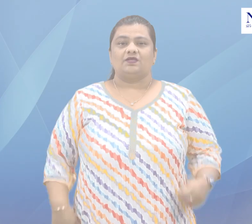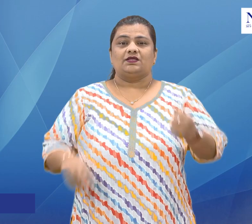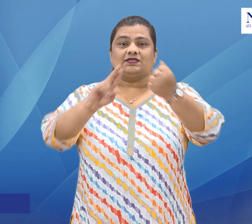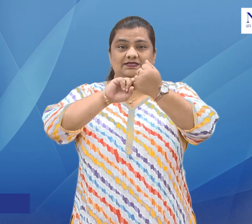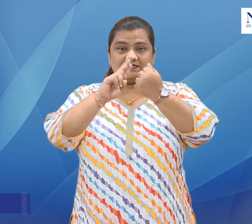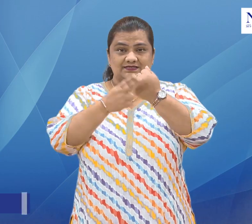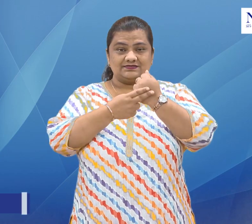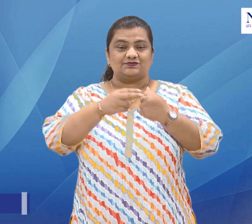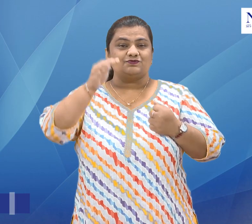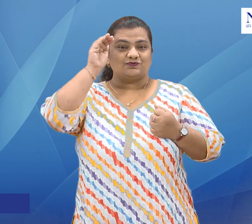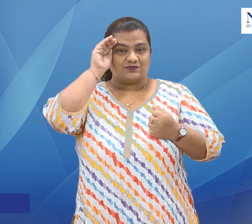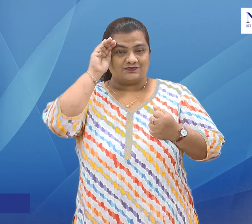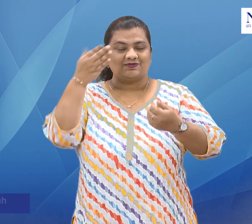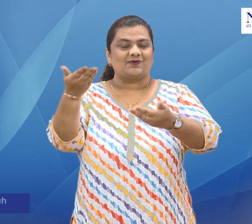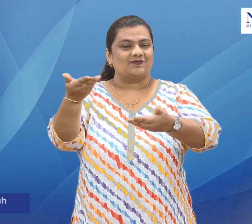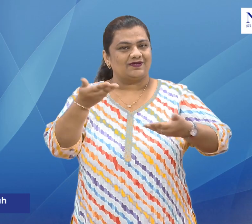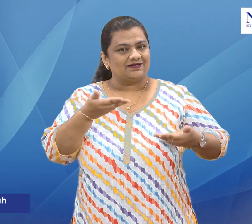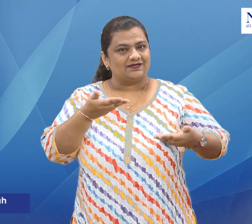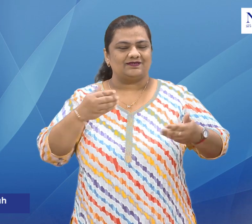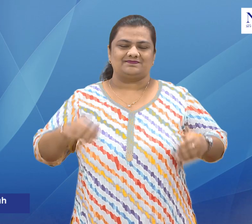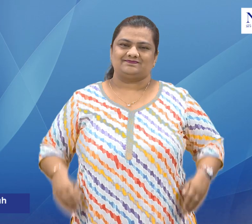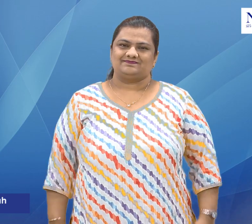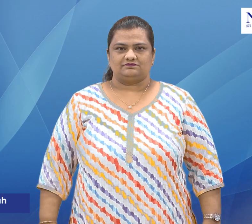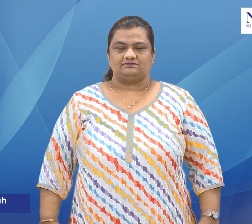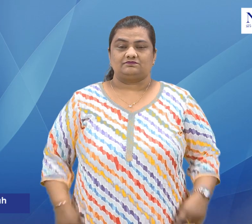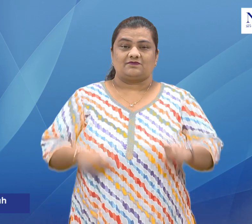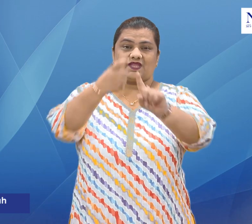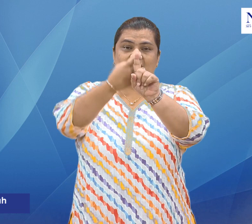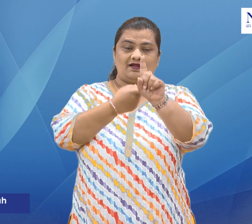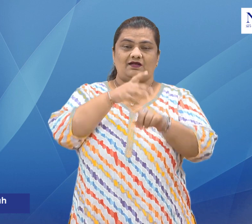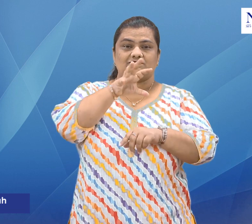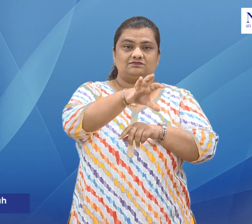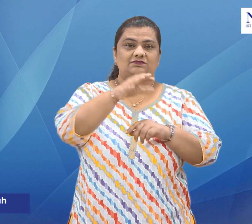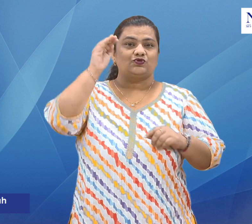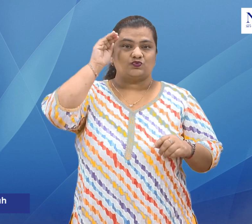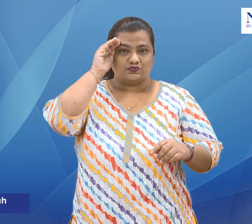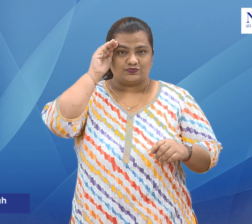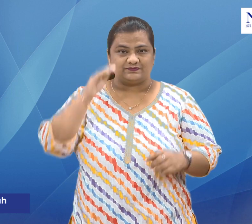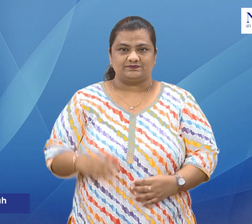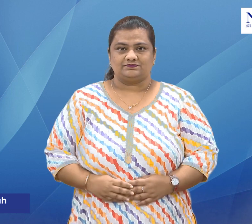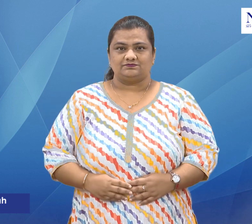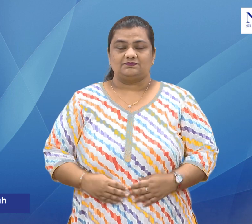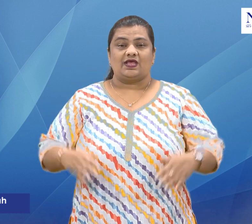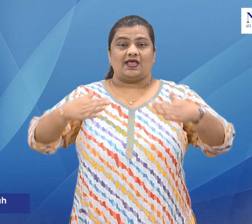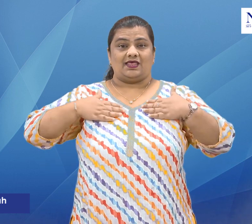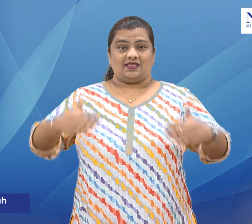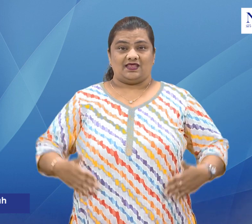Welcome to Niche News weekly broadcast. Regional News. The Health Department has issued